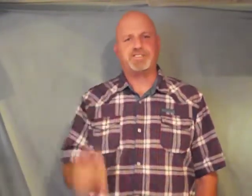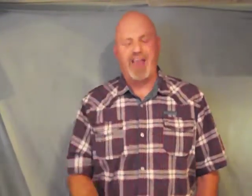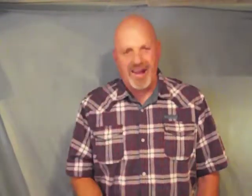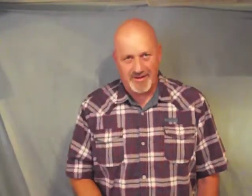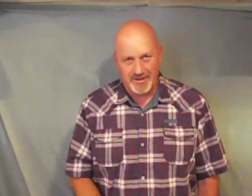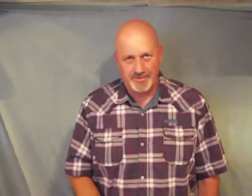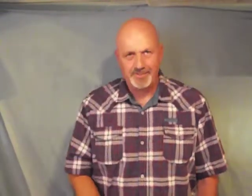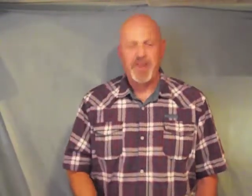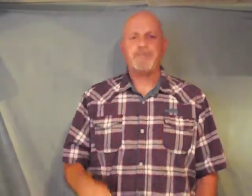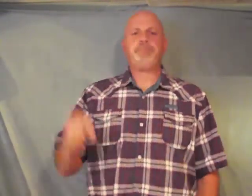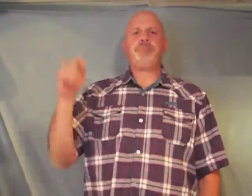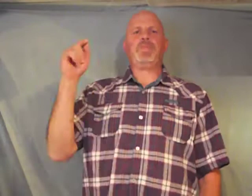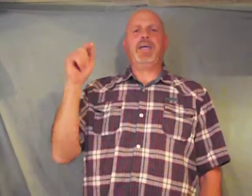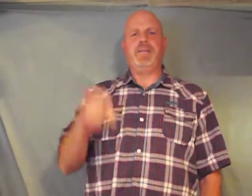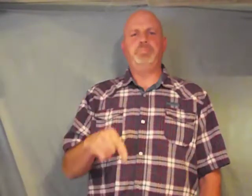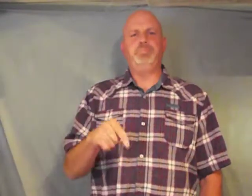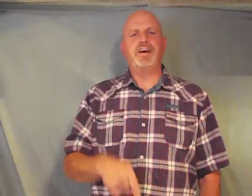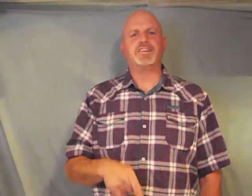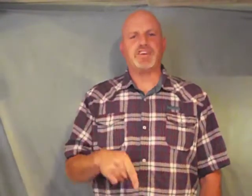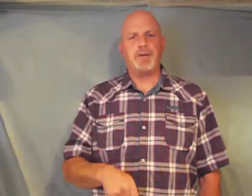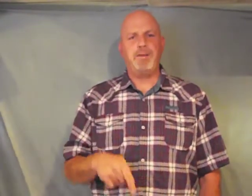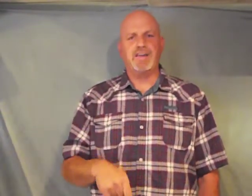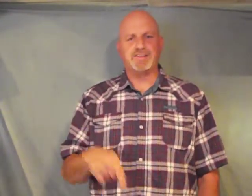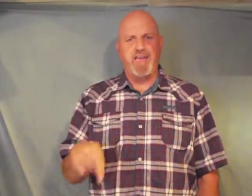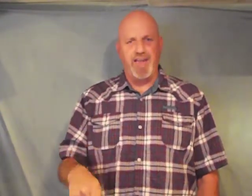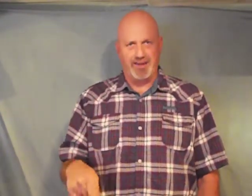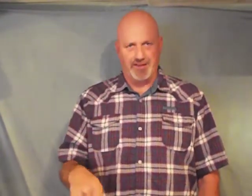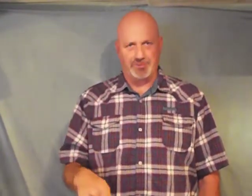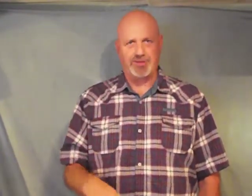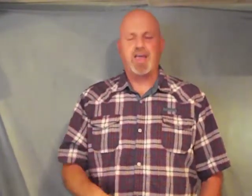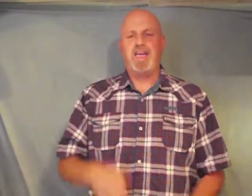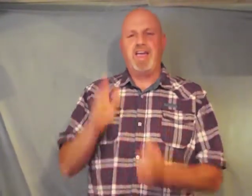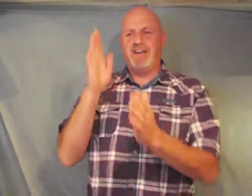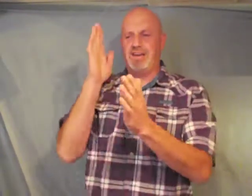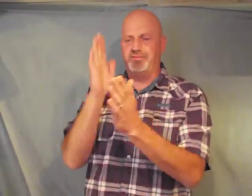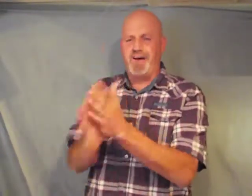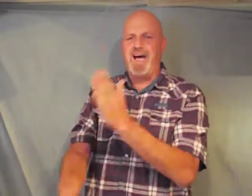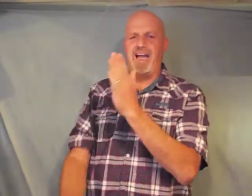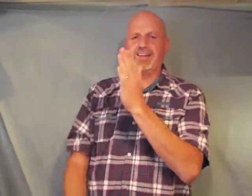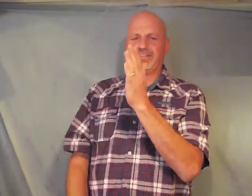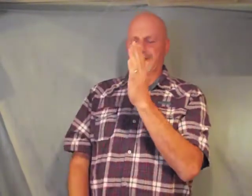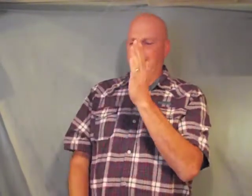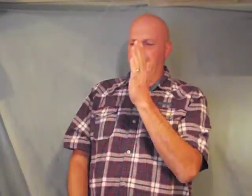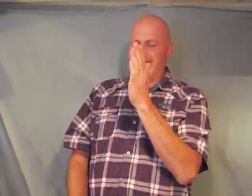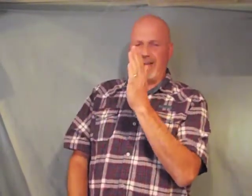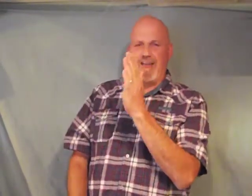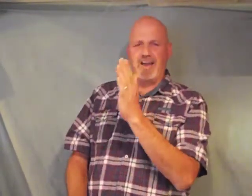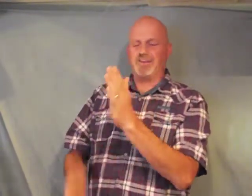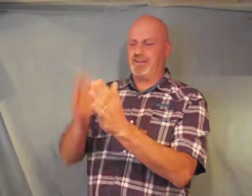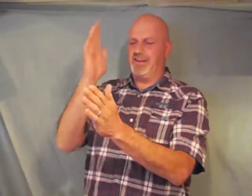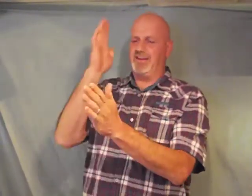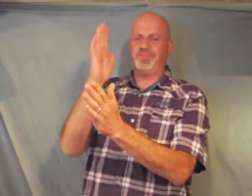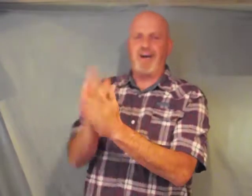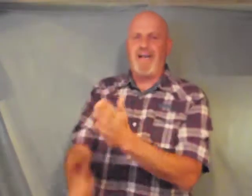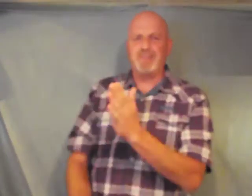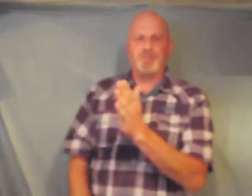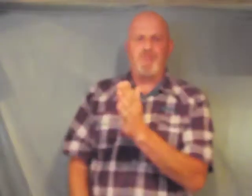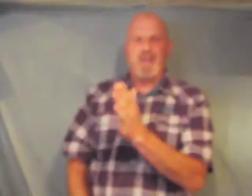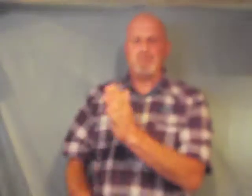Satan he builds up his kingdoms he divides towns he divides families